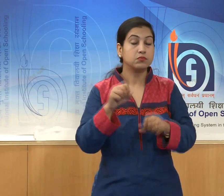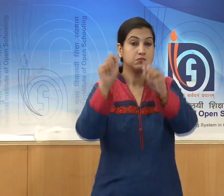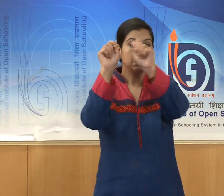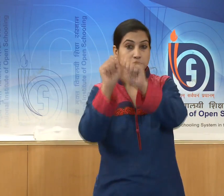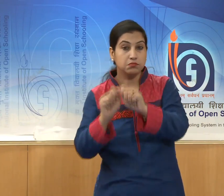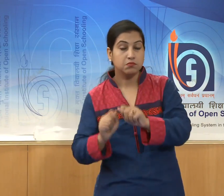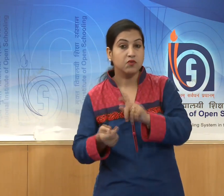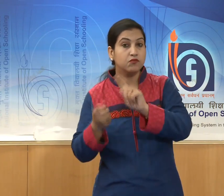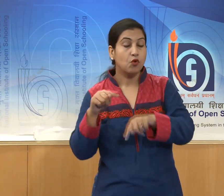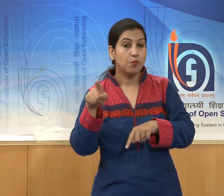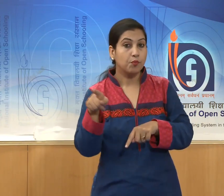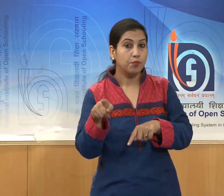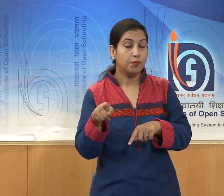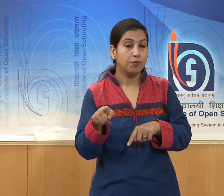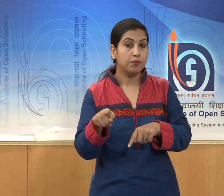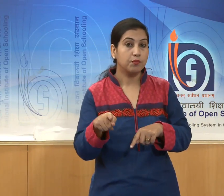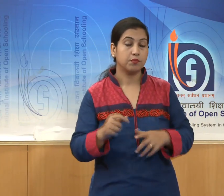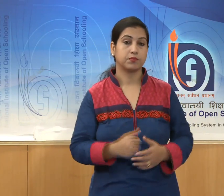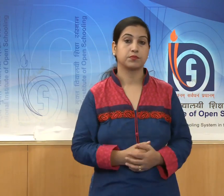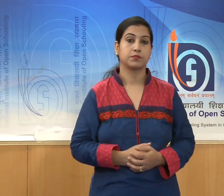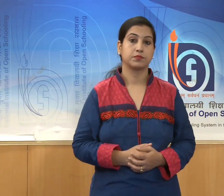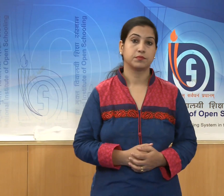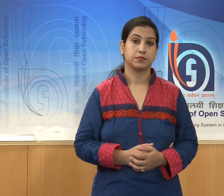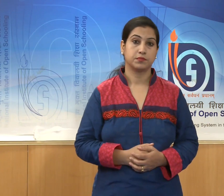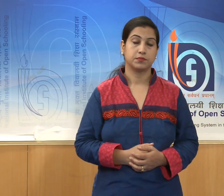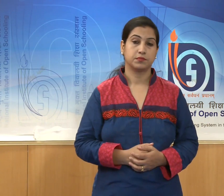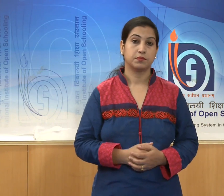of Middle East.